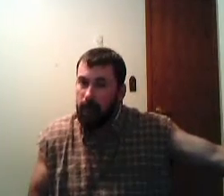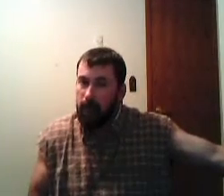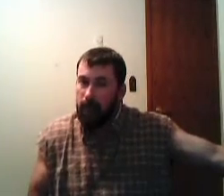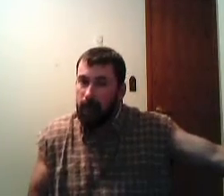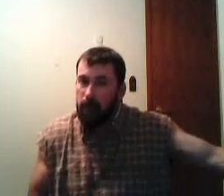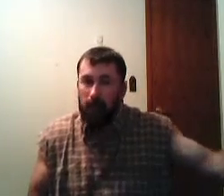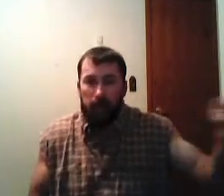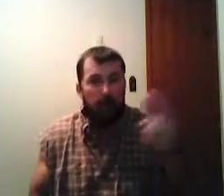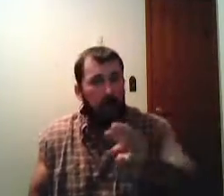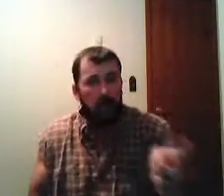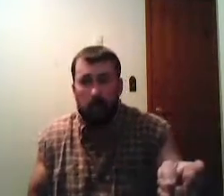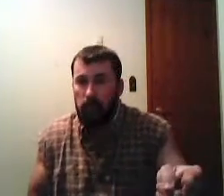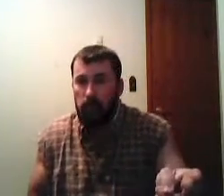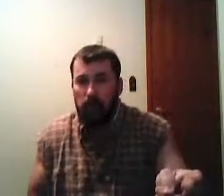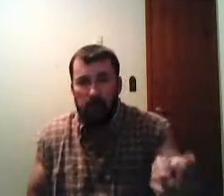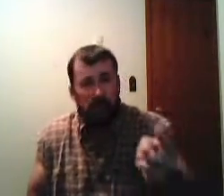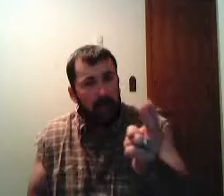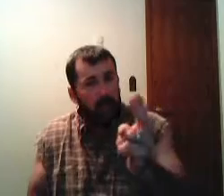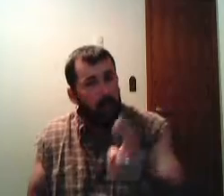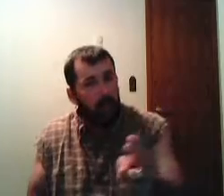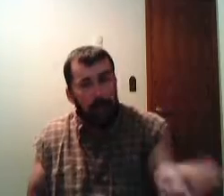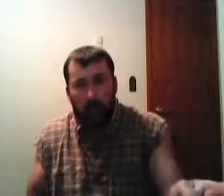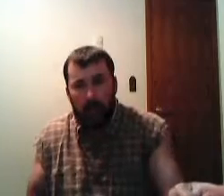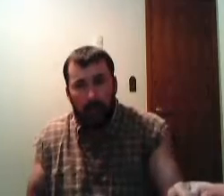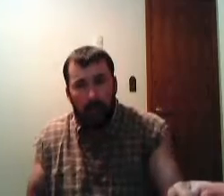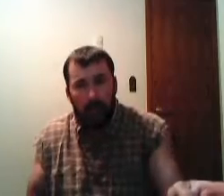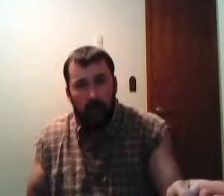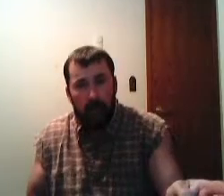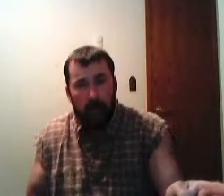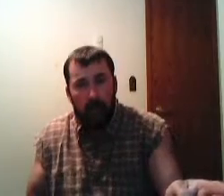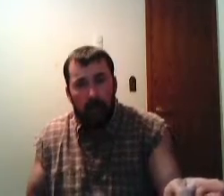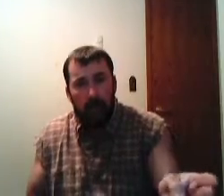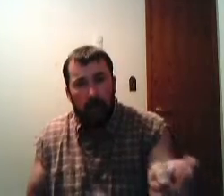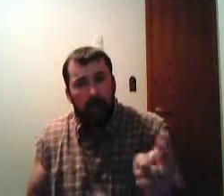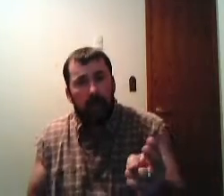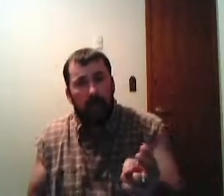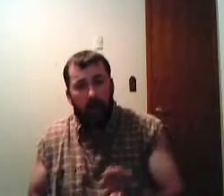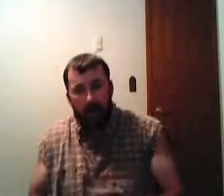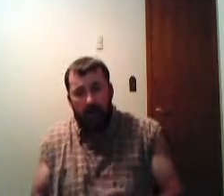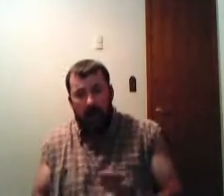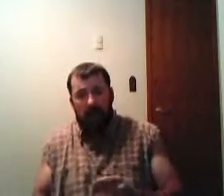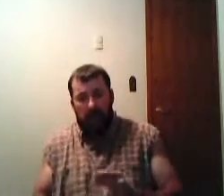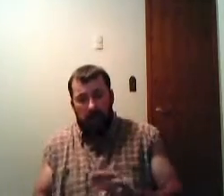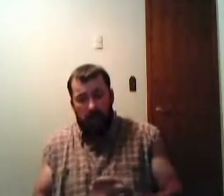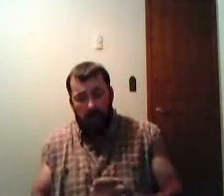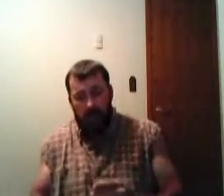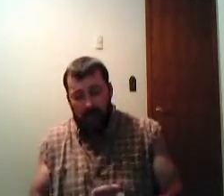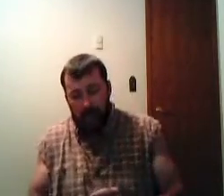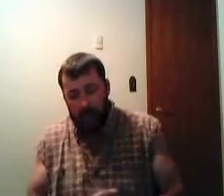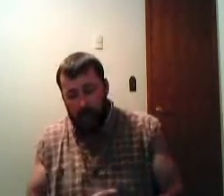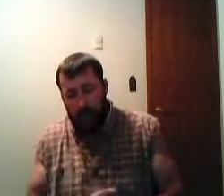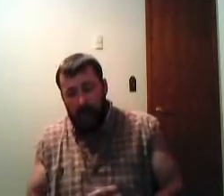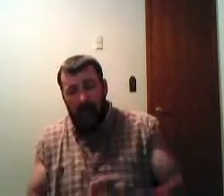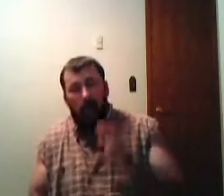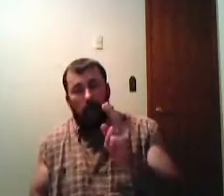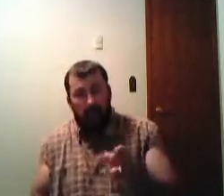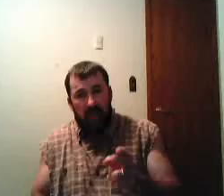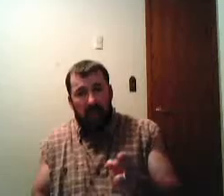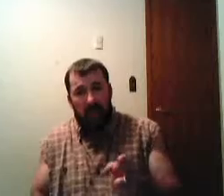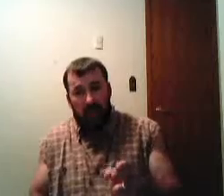you've got to pick and choose it's got to be one or the other listen to this verse in Isaiah chapter 9 and verse 6